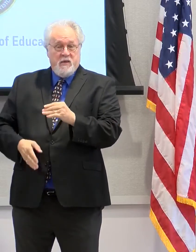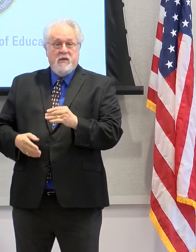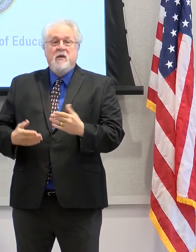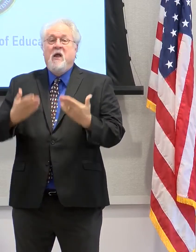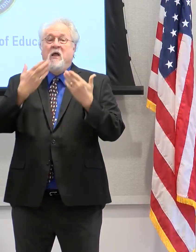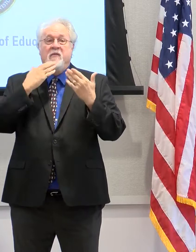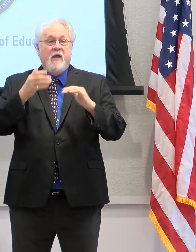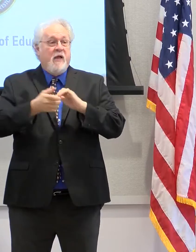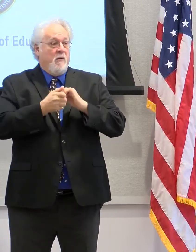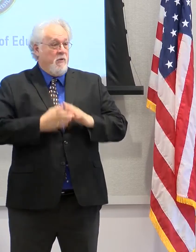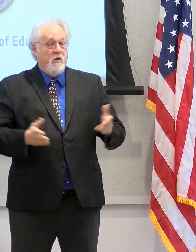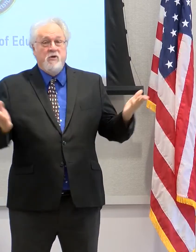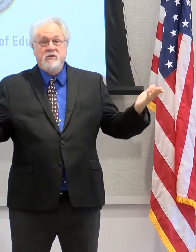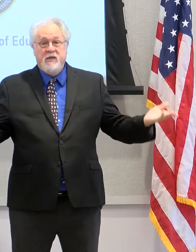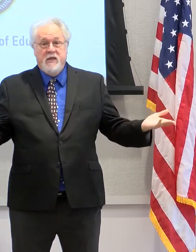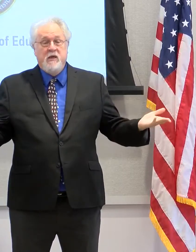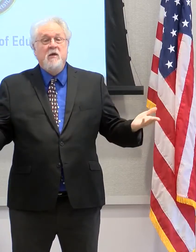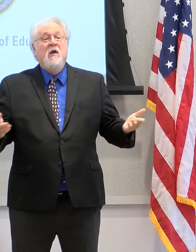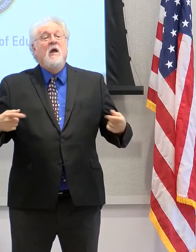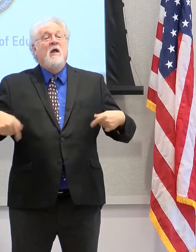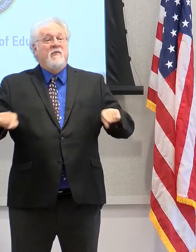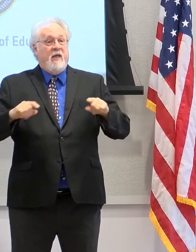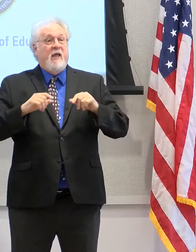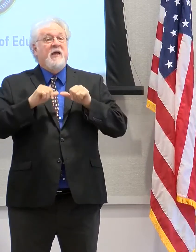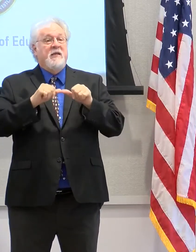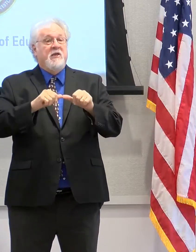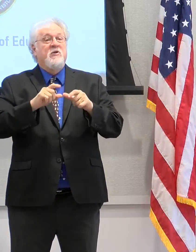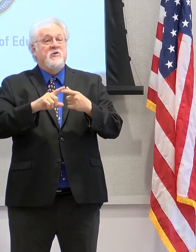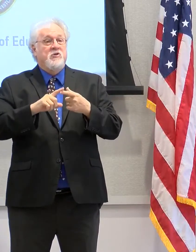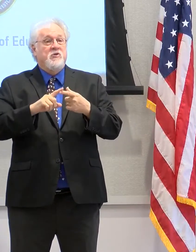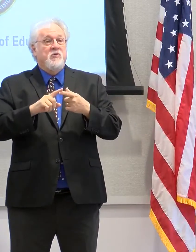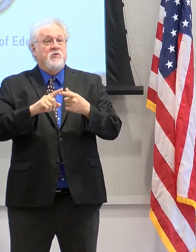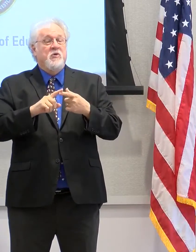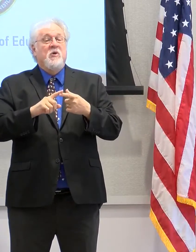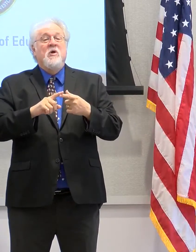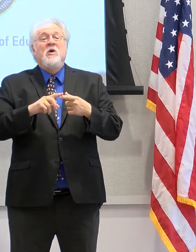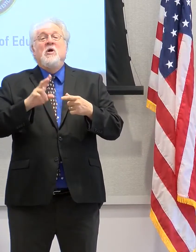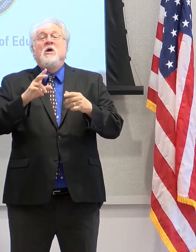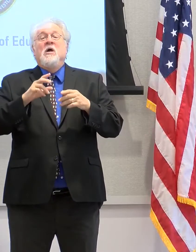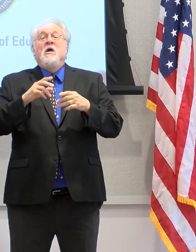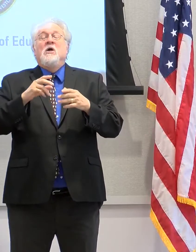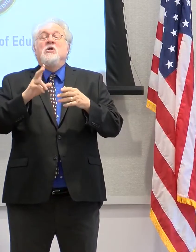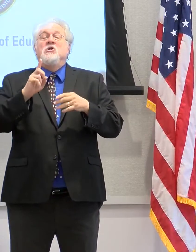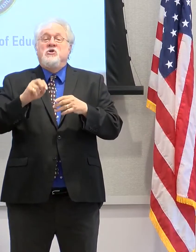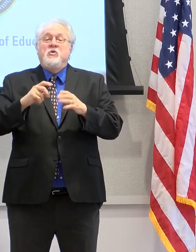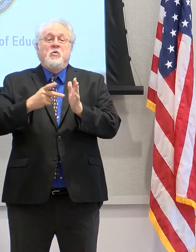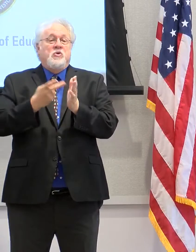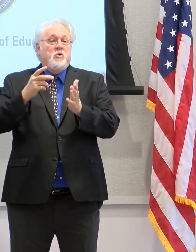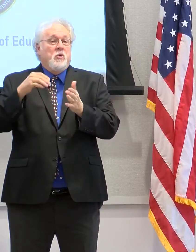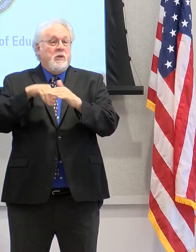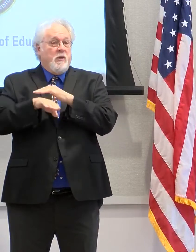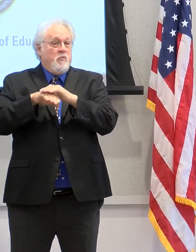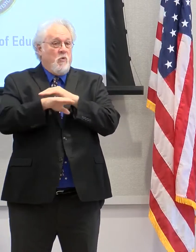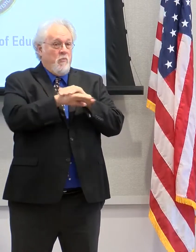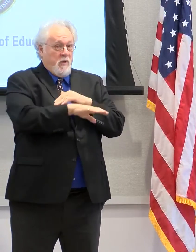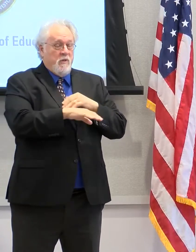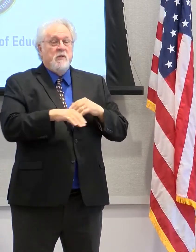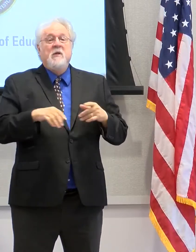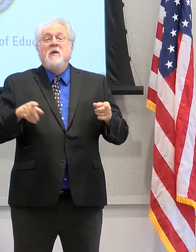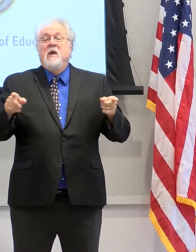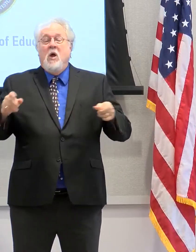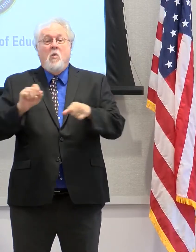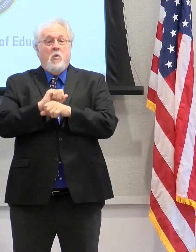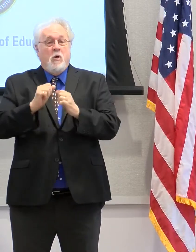all of our partners here is that they continue to let us close out those dual enrollment courses virtually. They worked with us to make sure